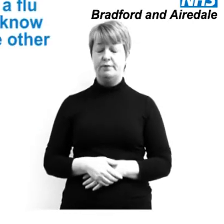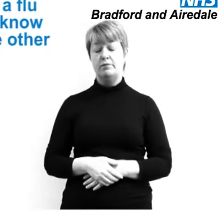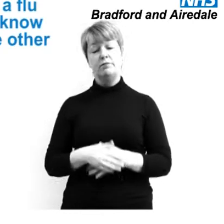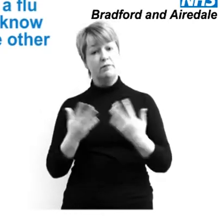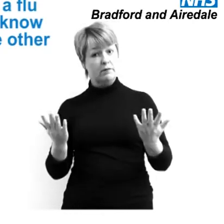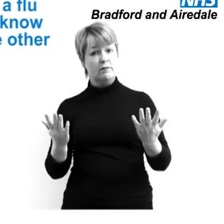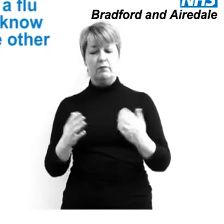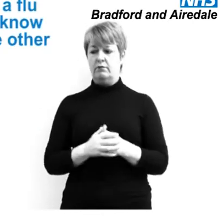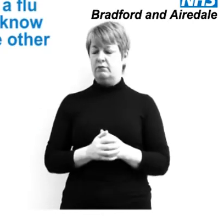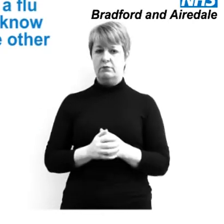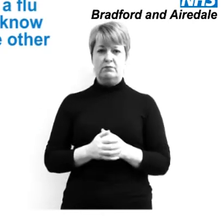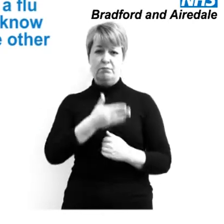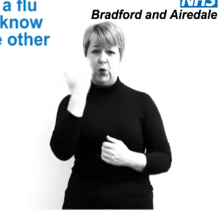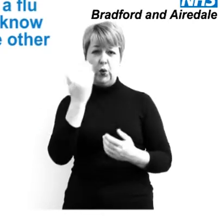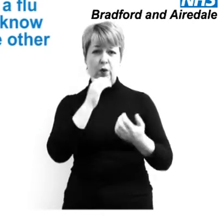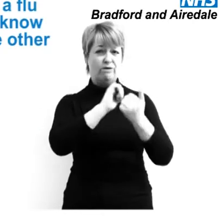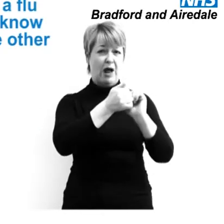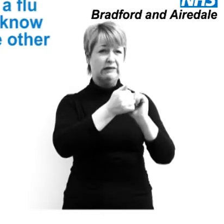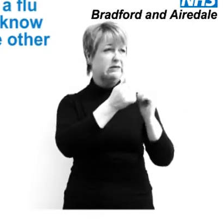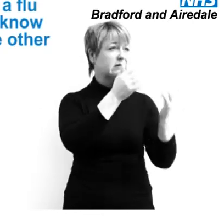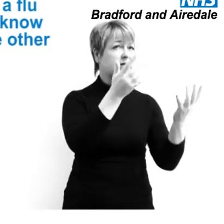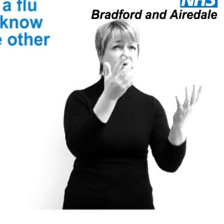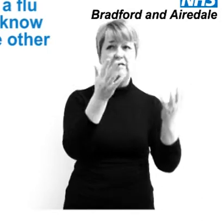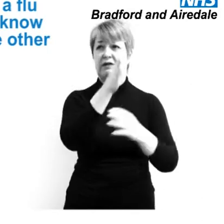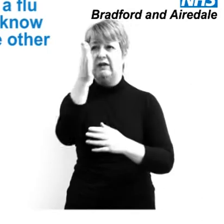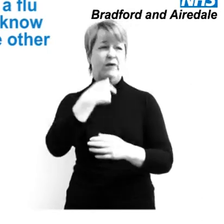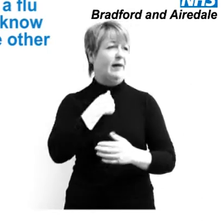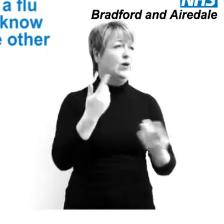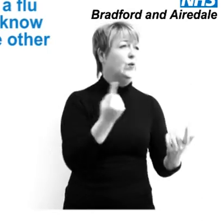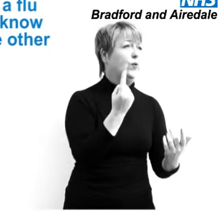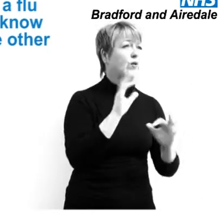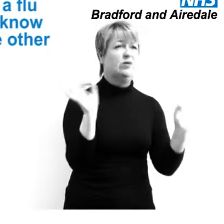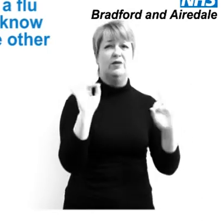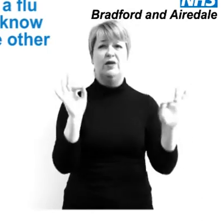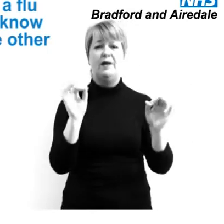If you don't have a flu friend, let your GP know and they will make other arrangements